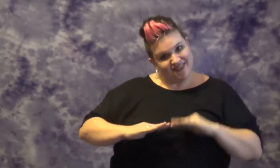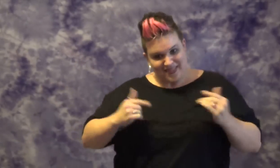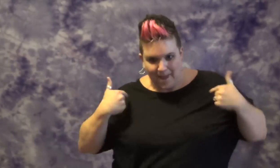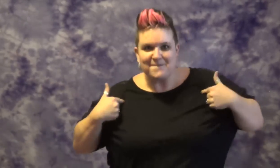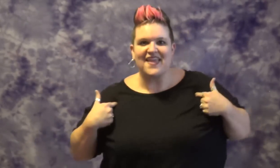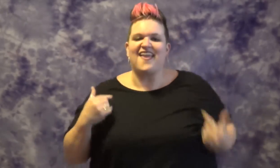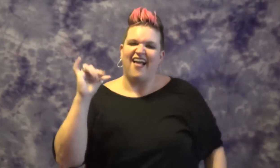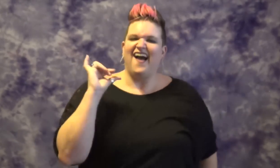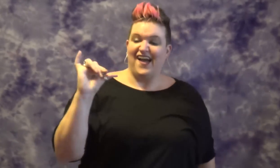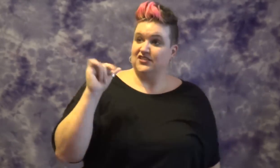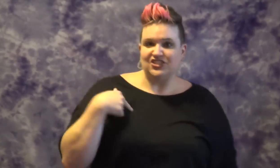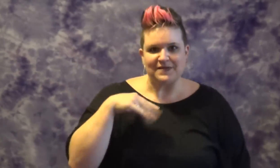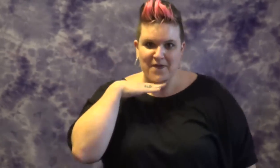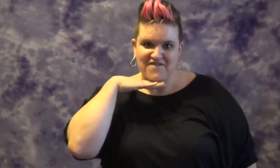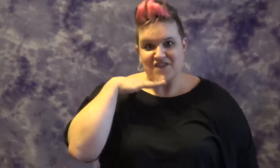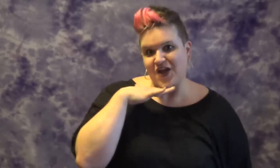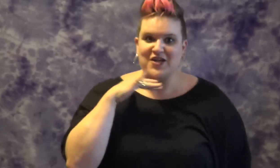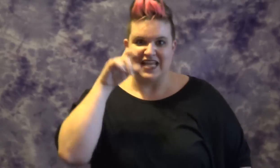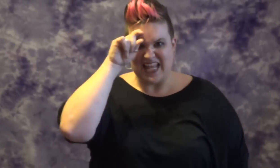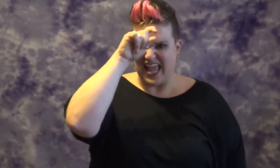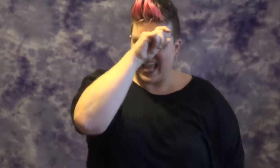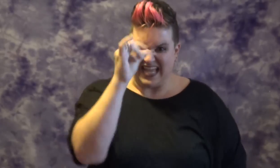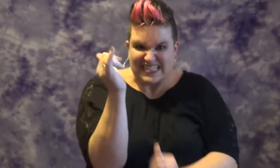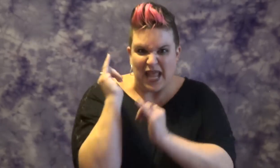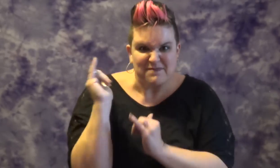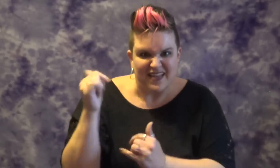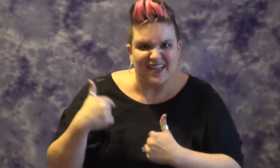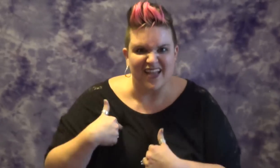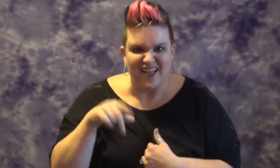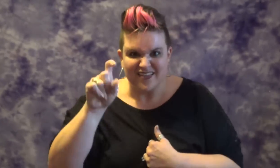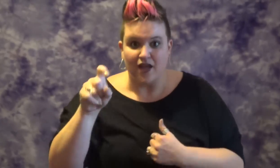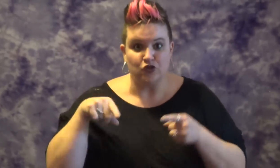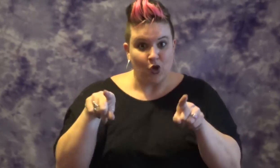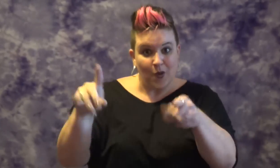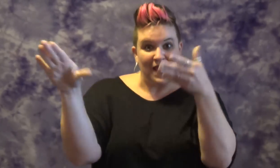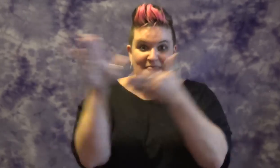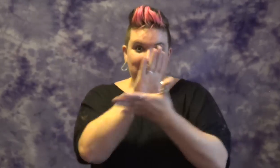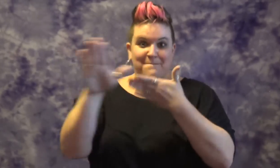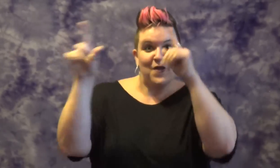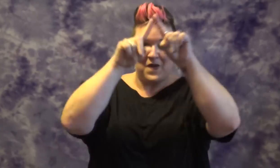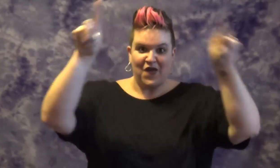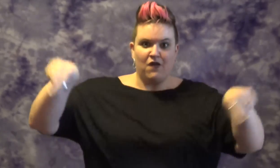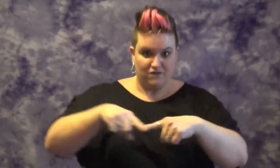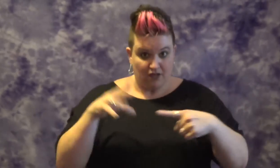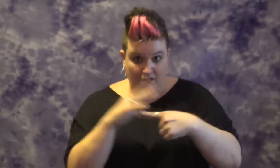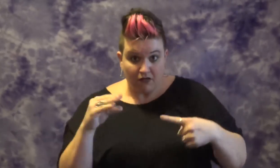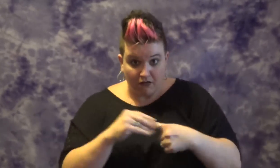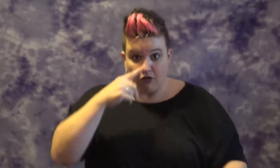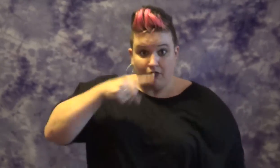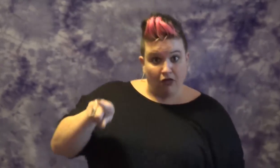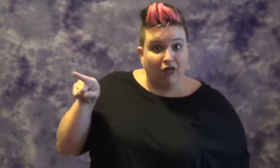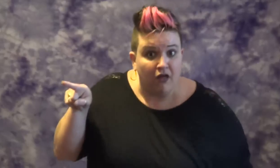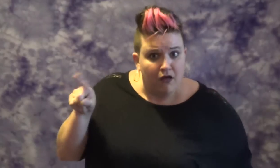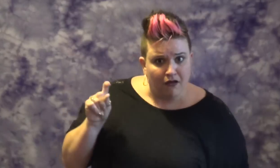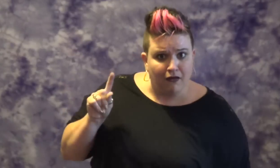perverted like me? Would she go down on you in a theatre? Does she speak